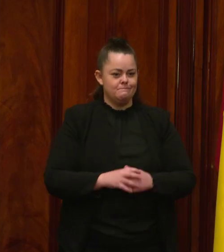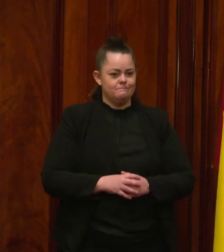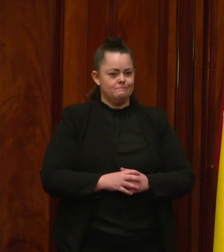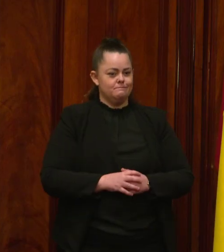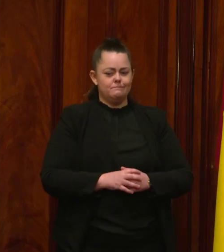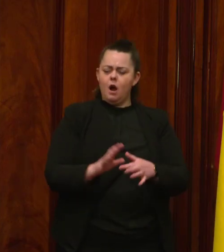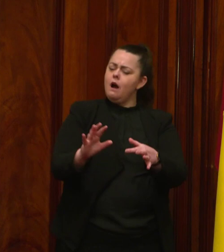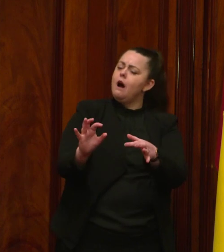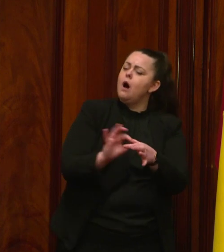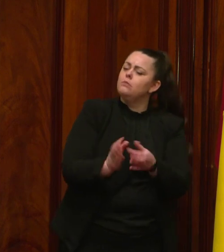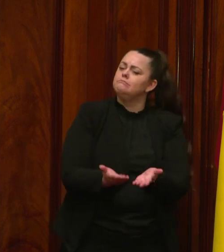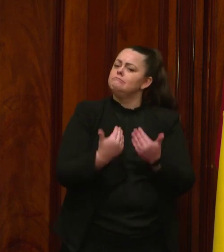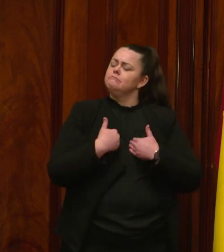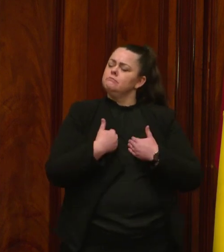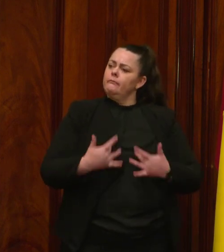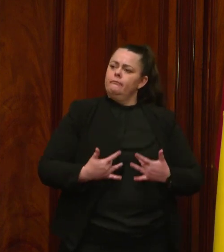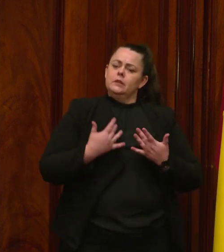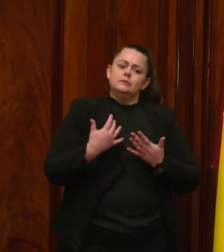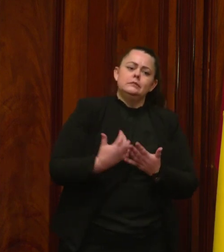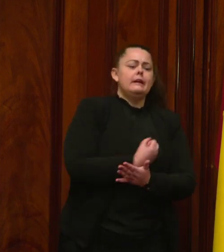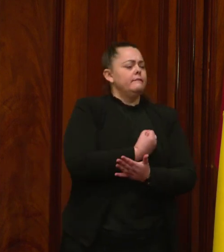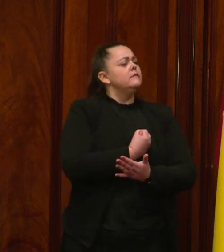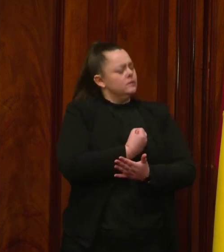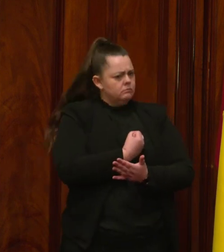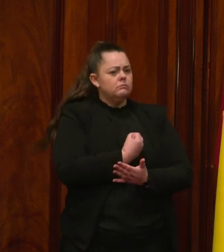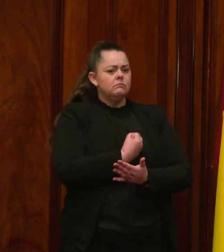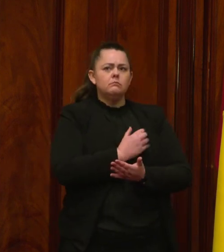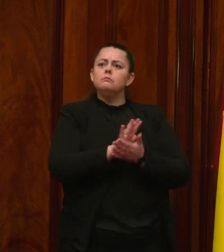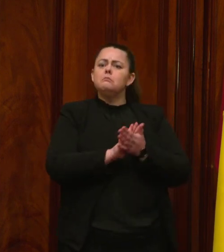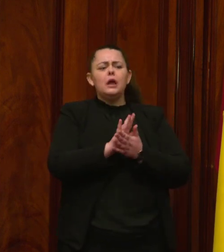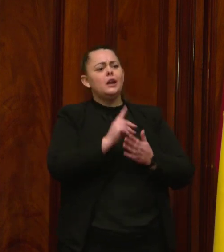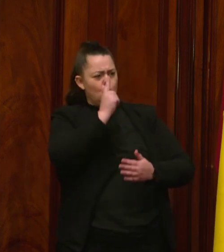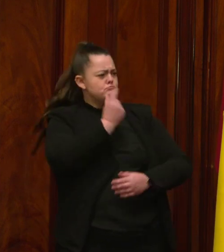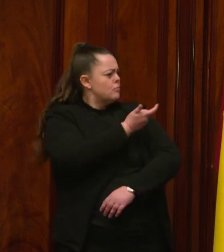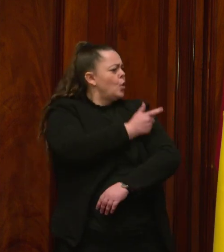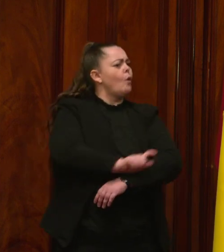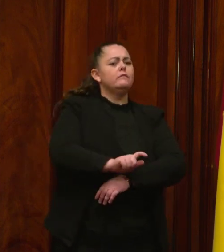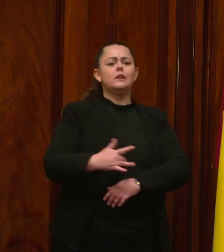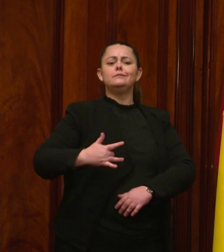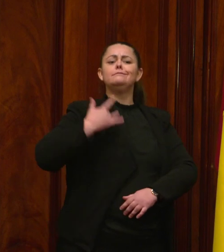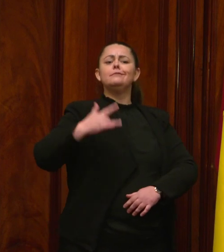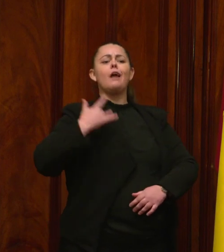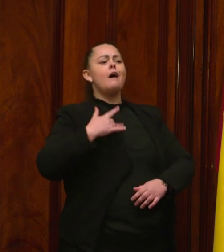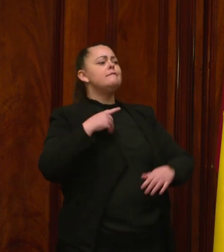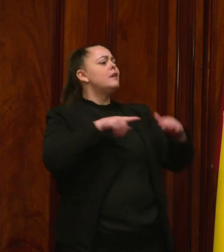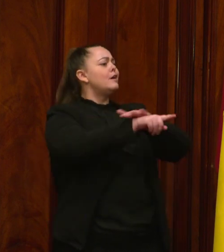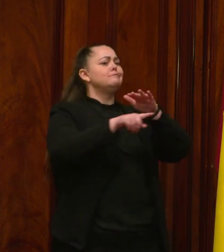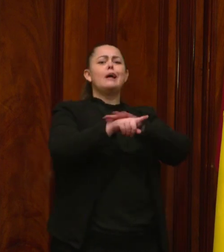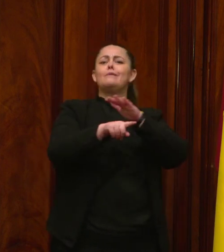The kind of solid foundation that gives people the confidence to go out and pursue their dreams and weather the storms of life.